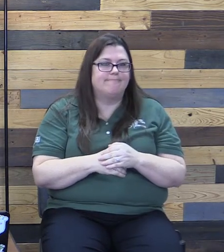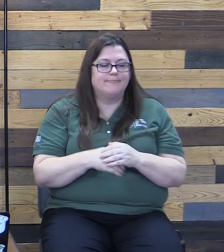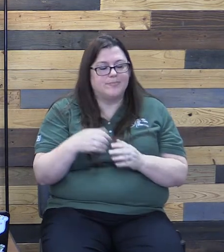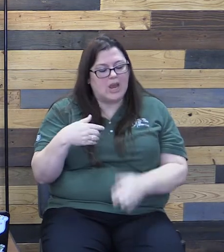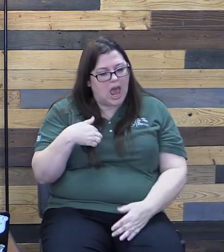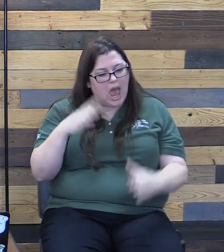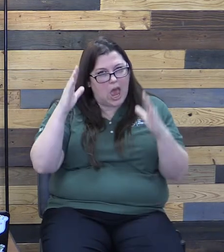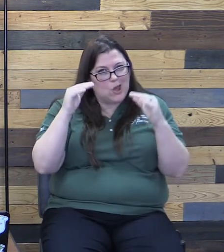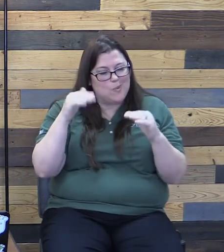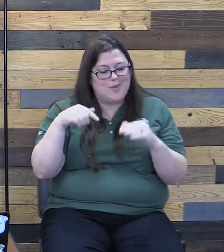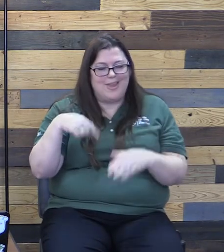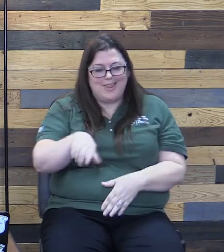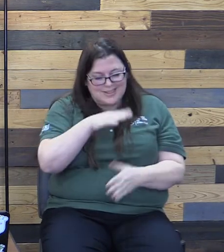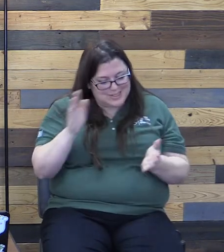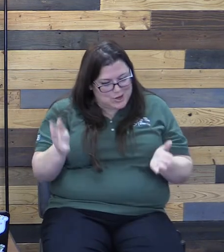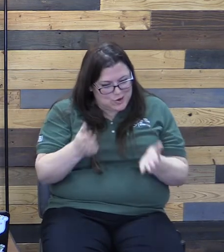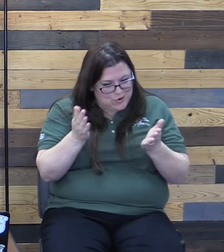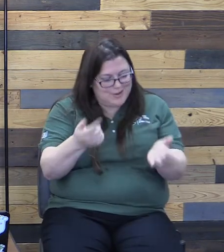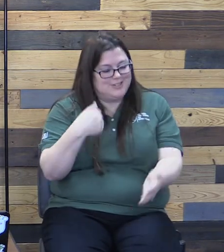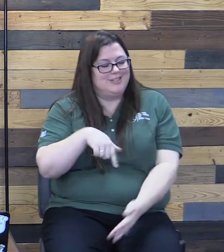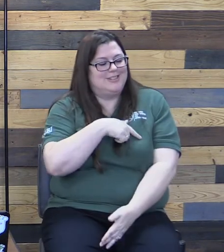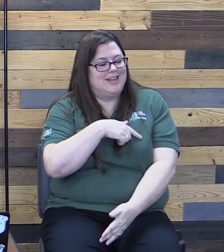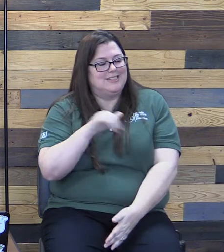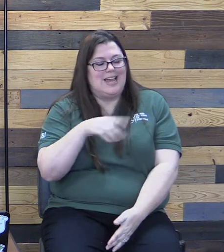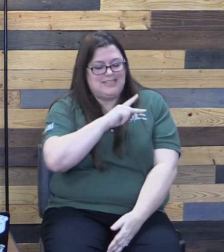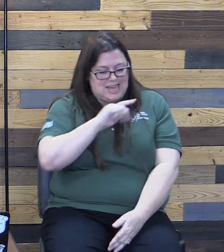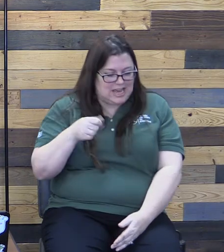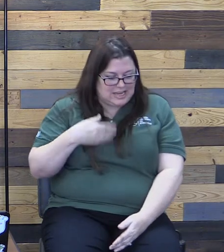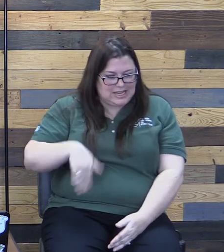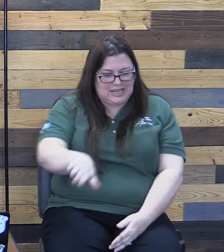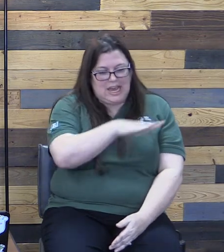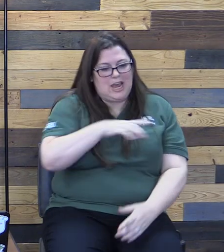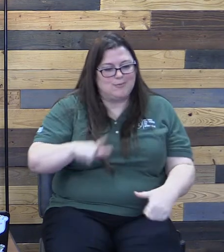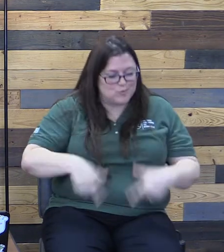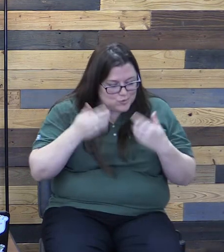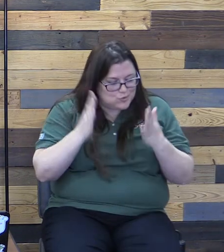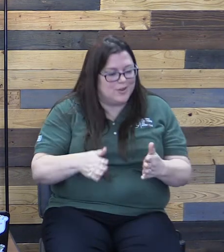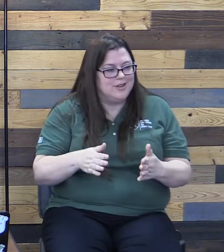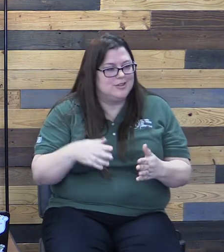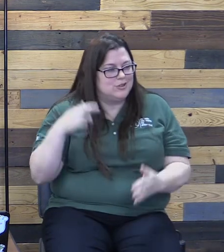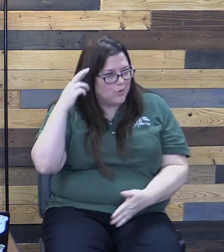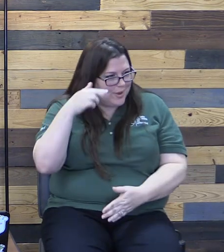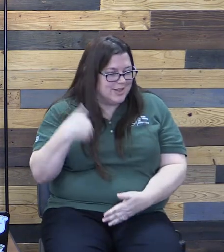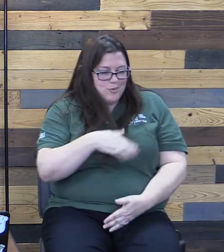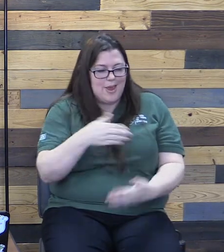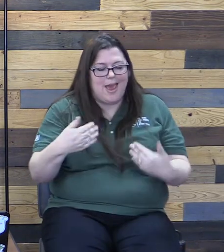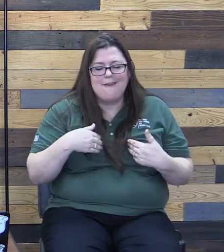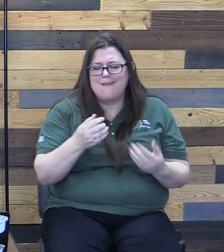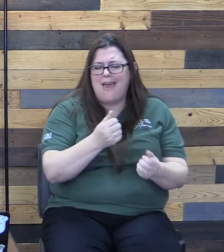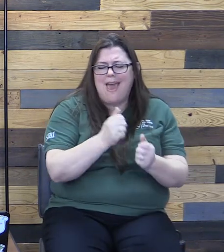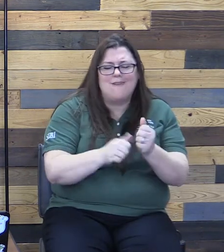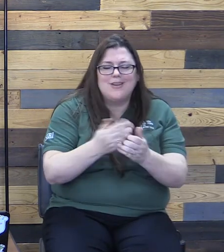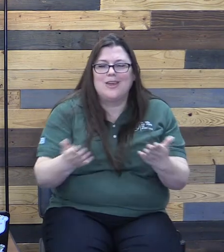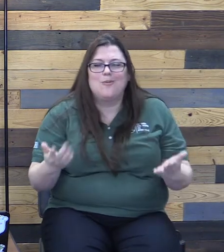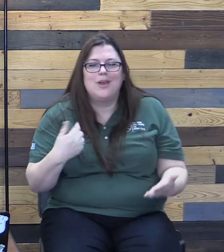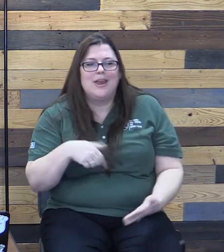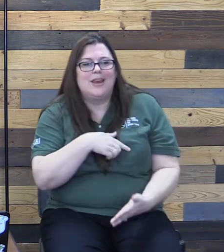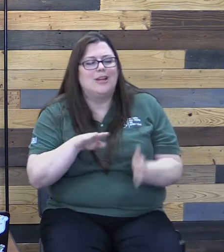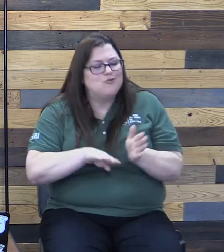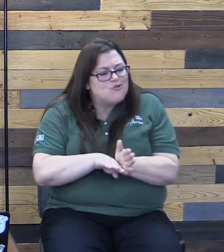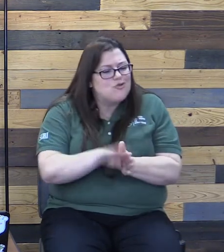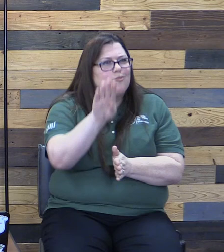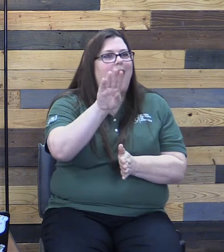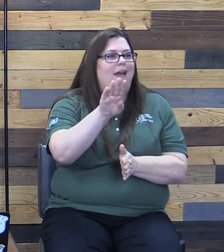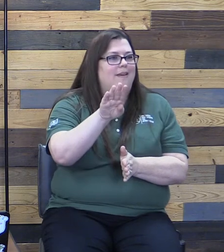I hope that this encourages us as kingdom dwellers to realize that we have everything that we need to thrive, that